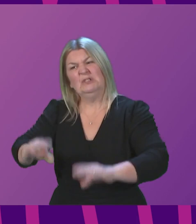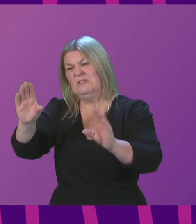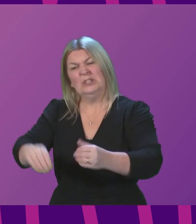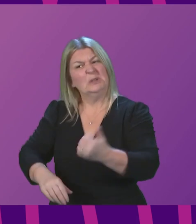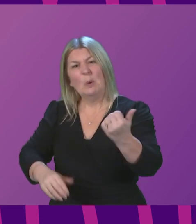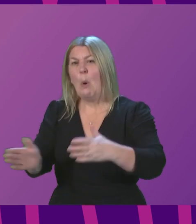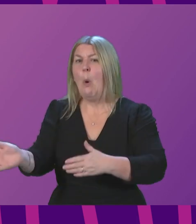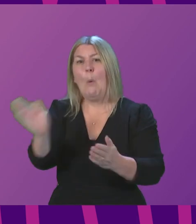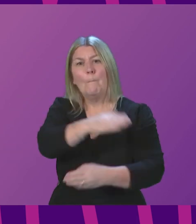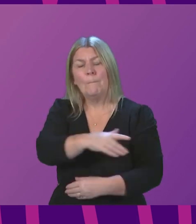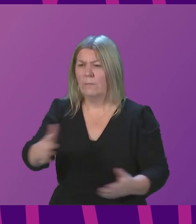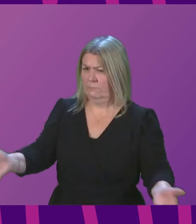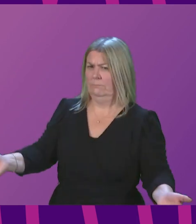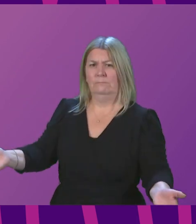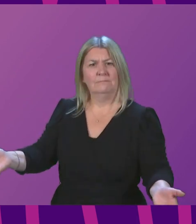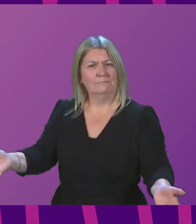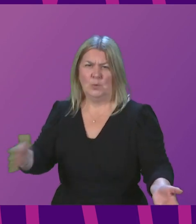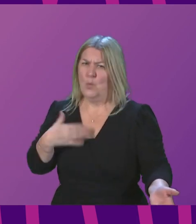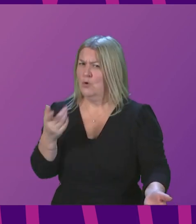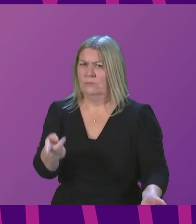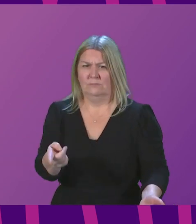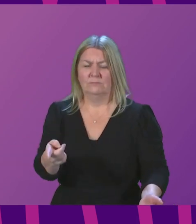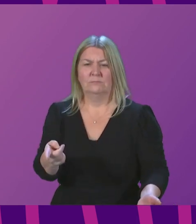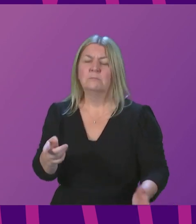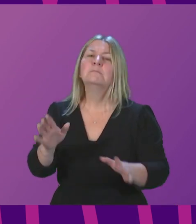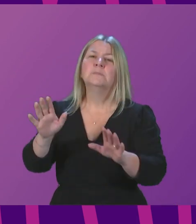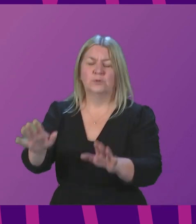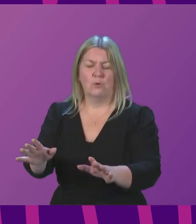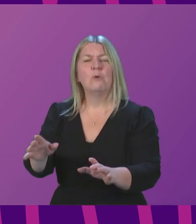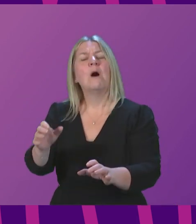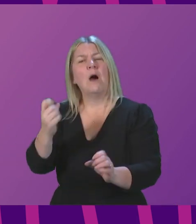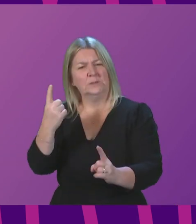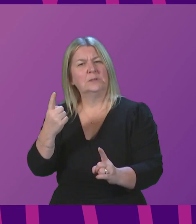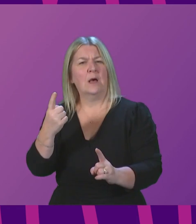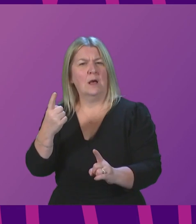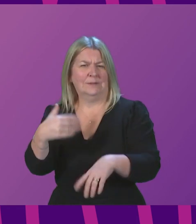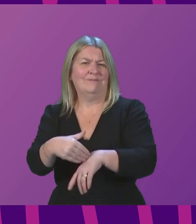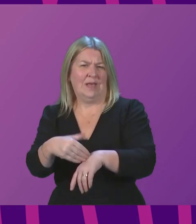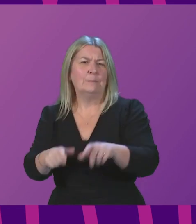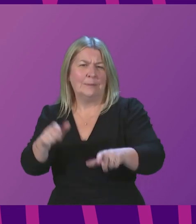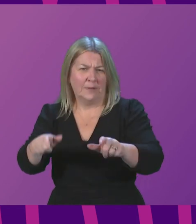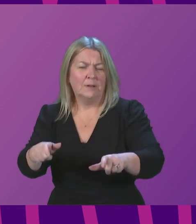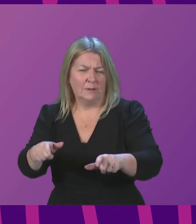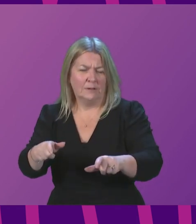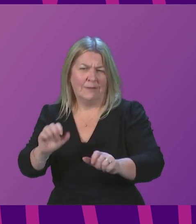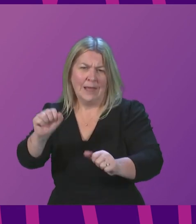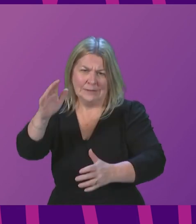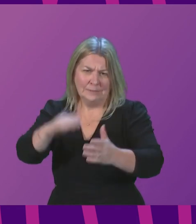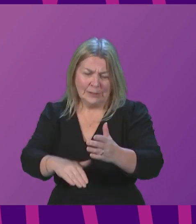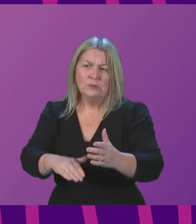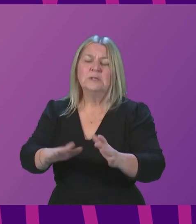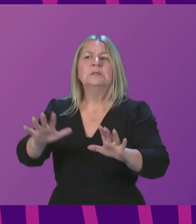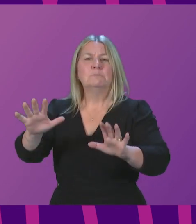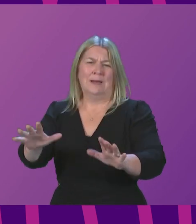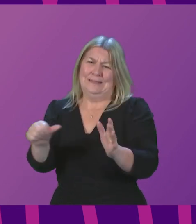to make sure that this vaccination programme continues apace. I'm not minimising the impact of people who have that experience, but this